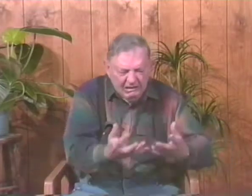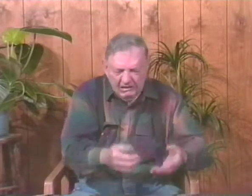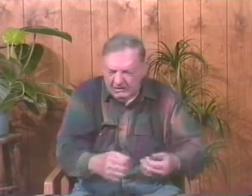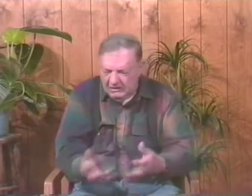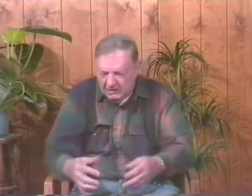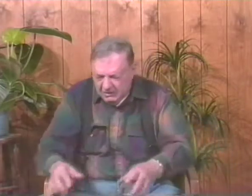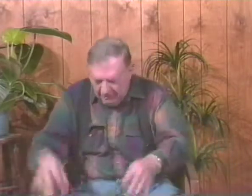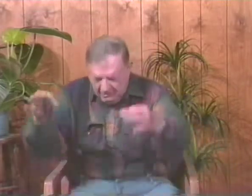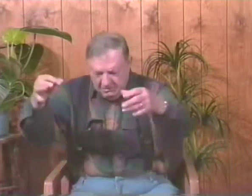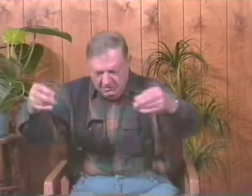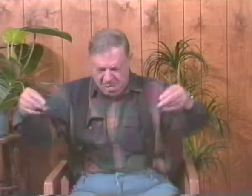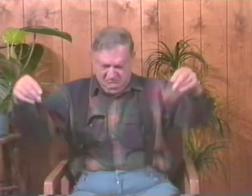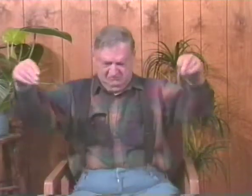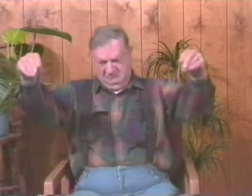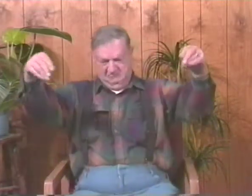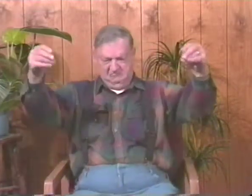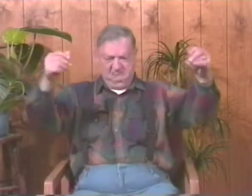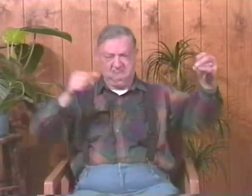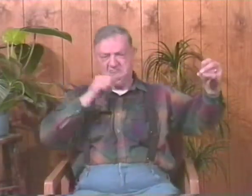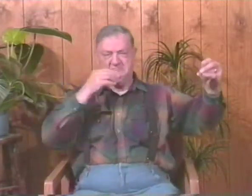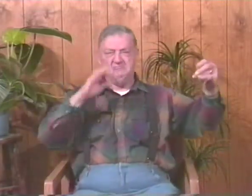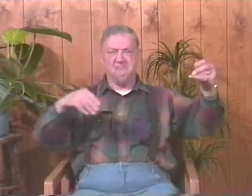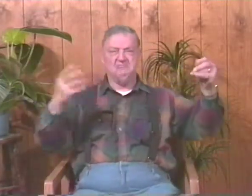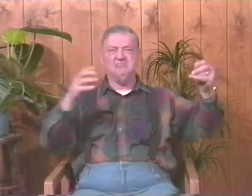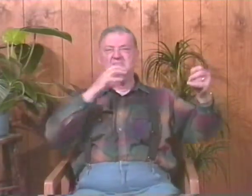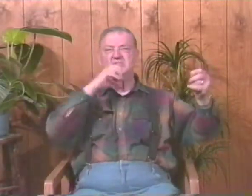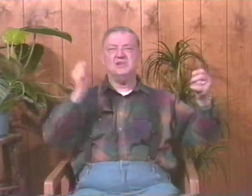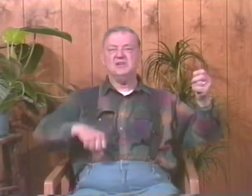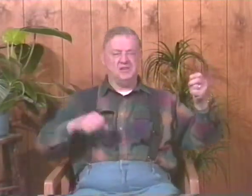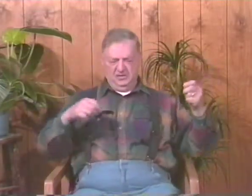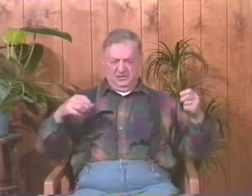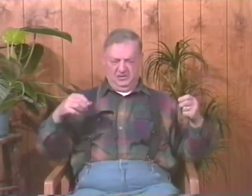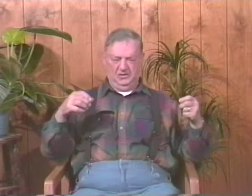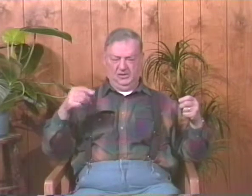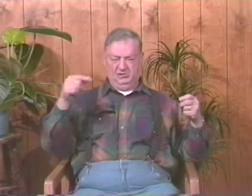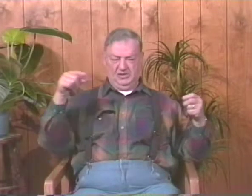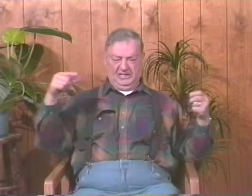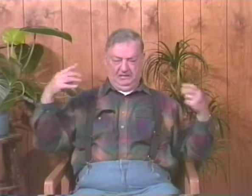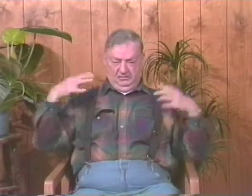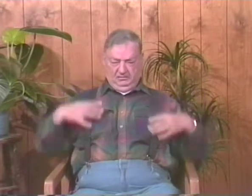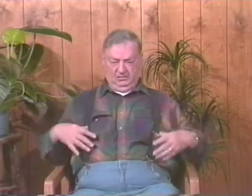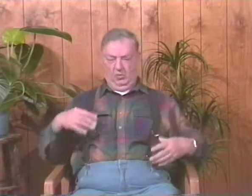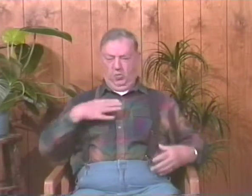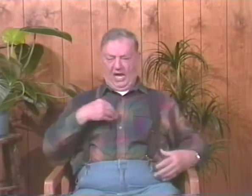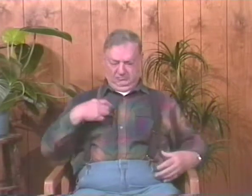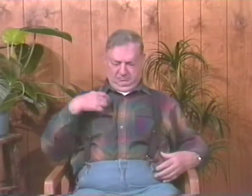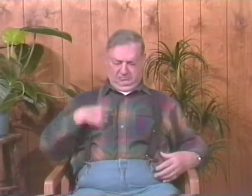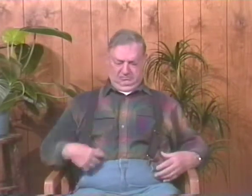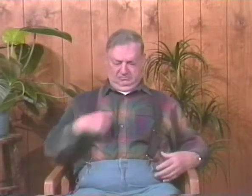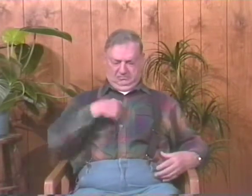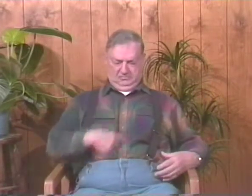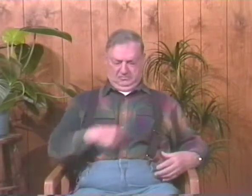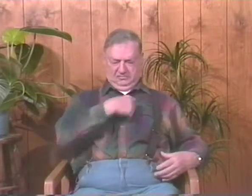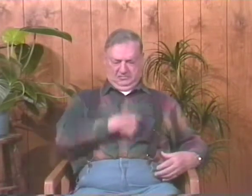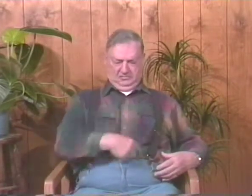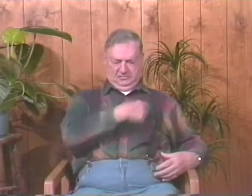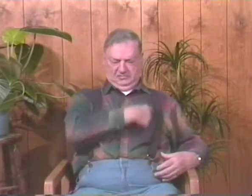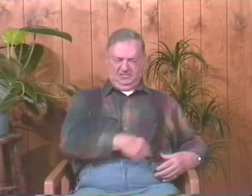found some old worn-out junk. And then I finally found one. It didn't look too bad. It was old. It was green, I remember, with white numbers on it.